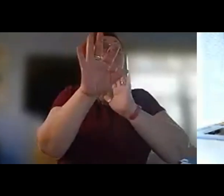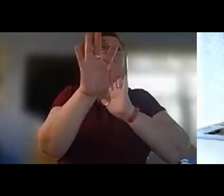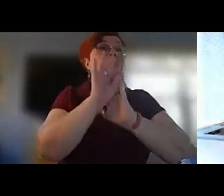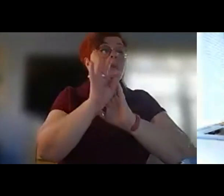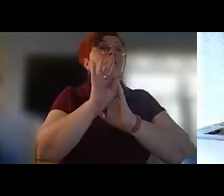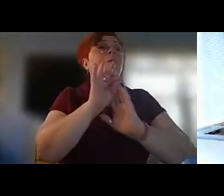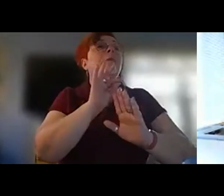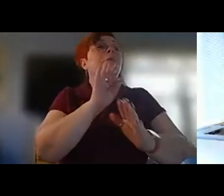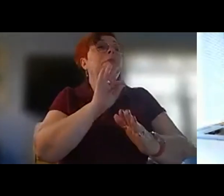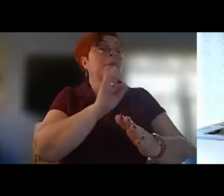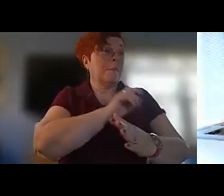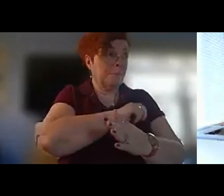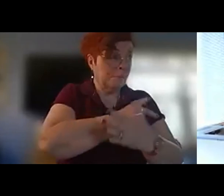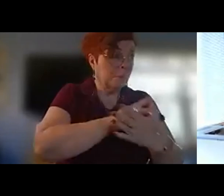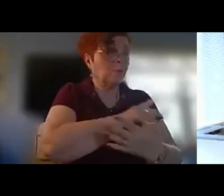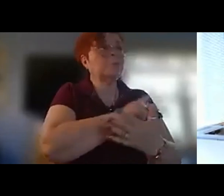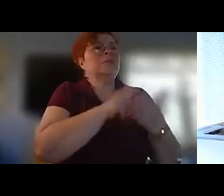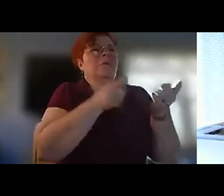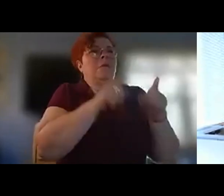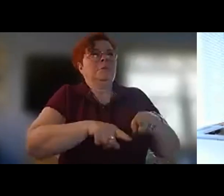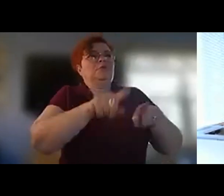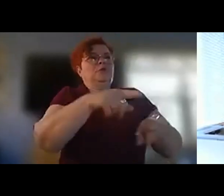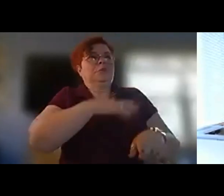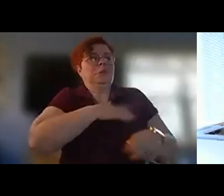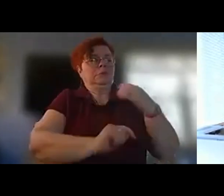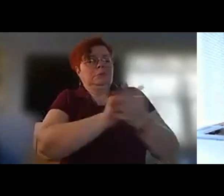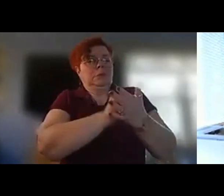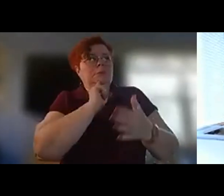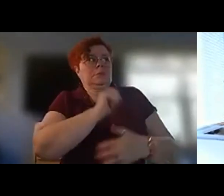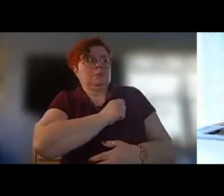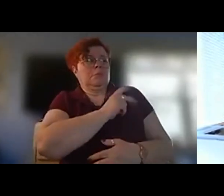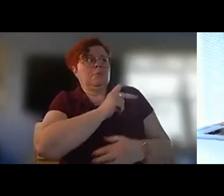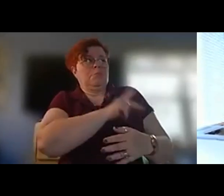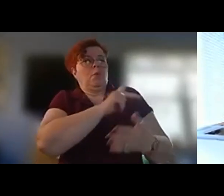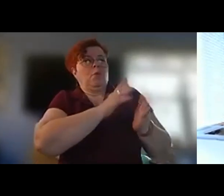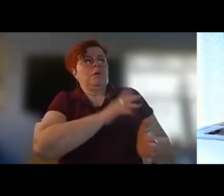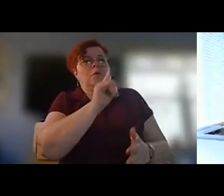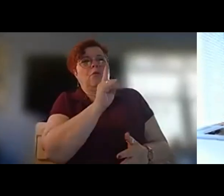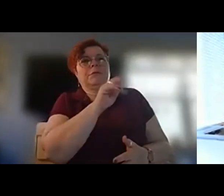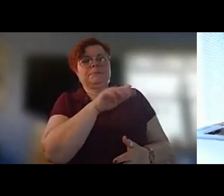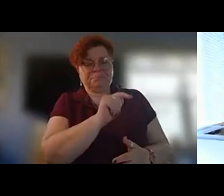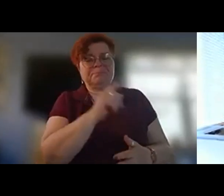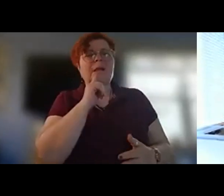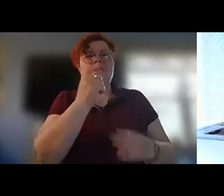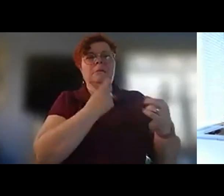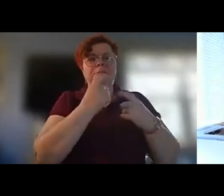me because i was laureate and i was asked to do this these different things and um there were two initiatives in rochester new hampshire